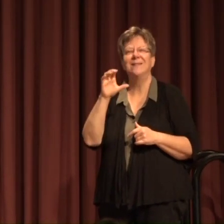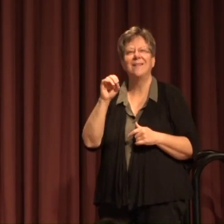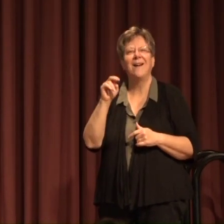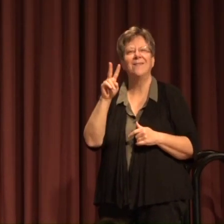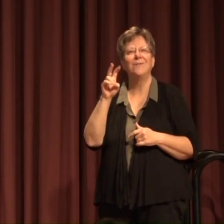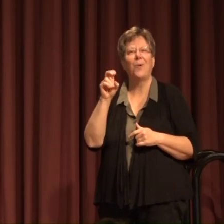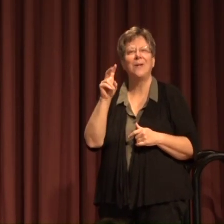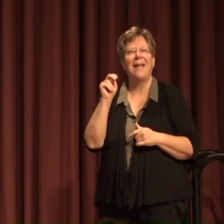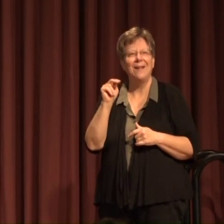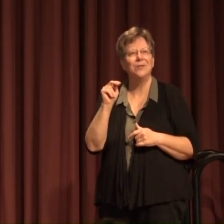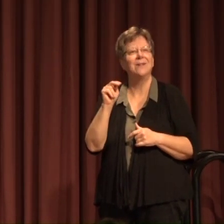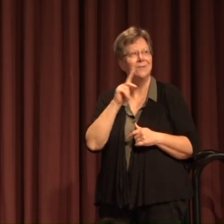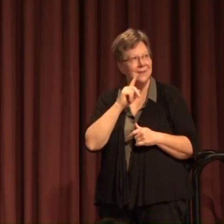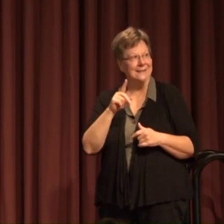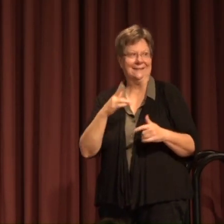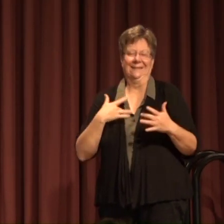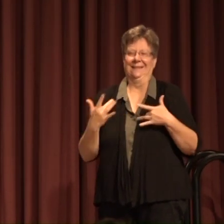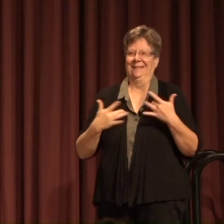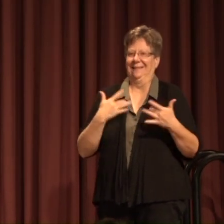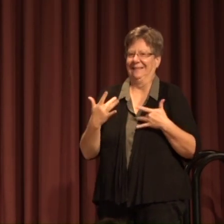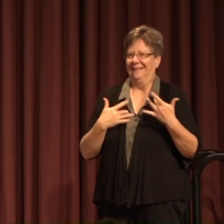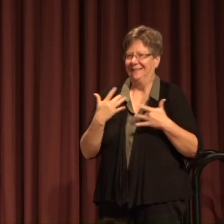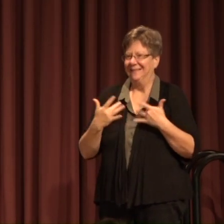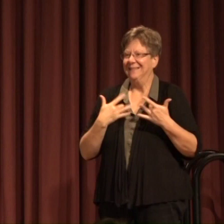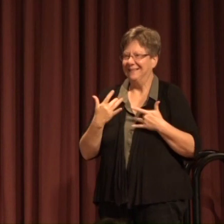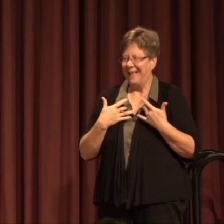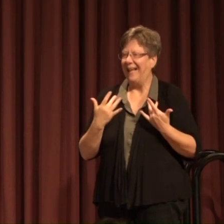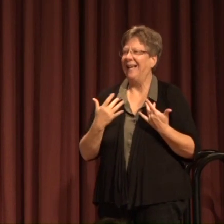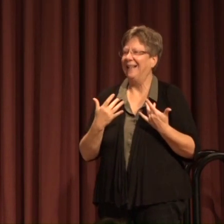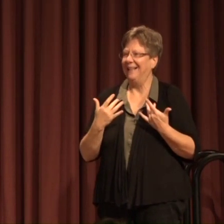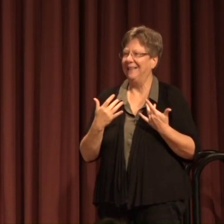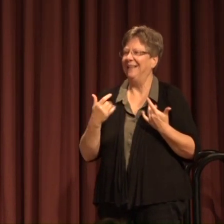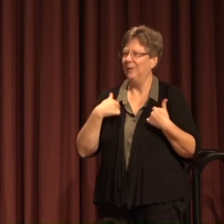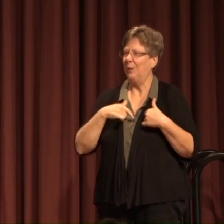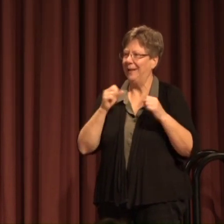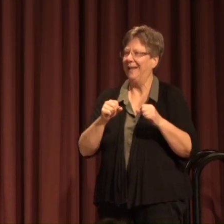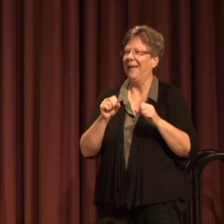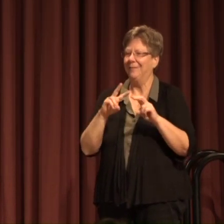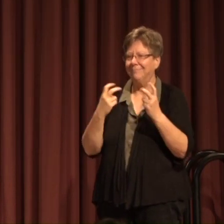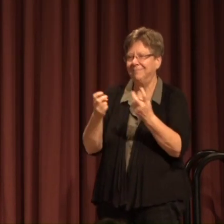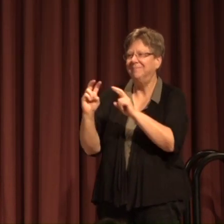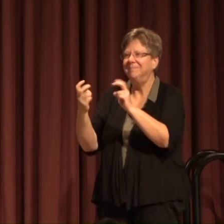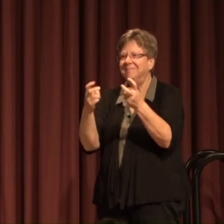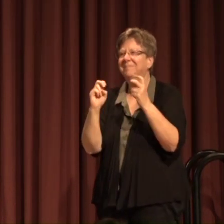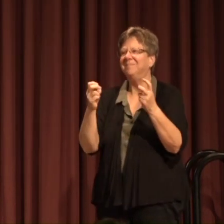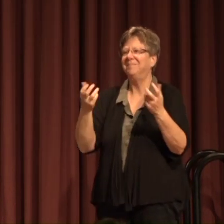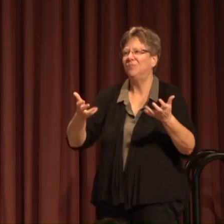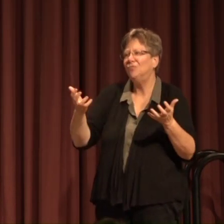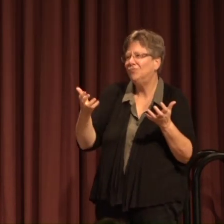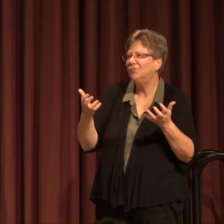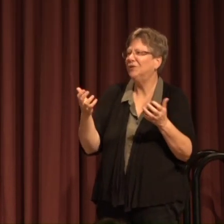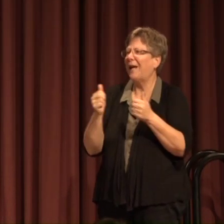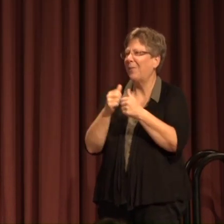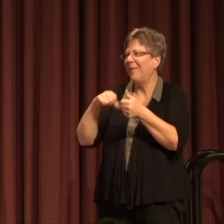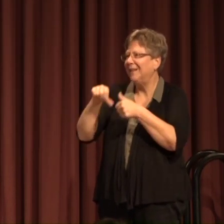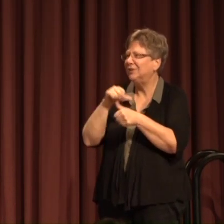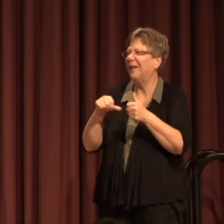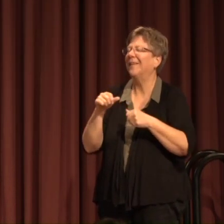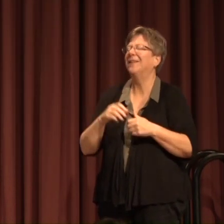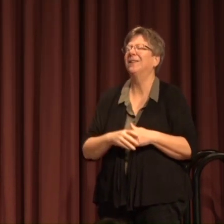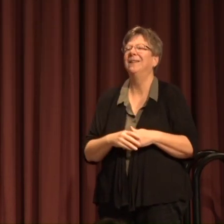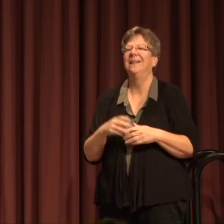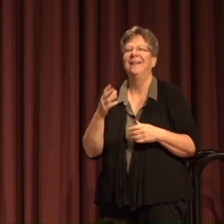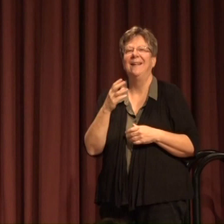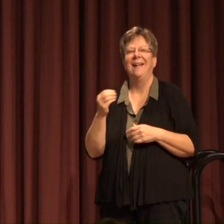pretty excited about it having it where we can sit around tables and visit with each other as you came in and even now